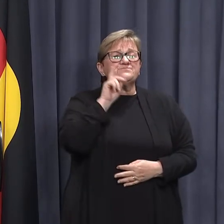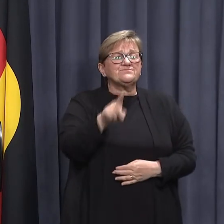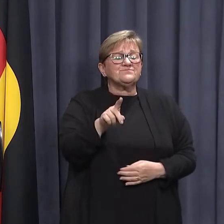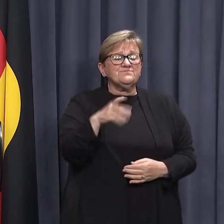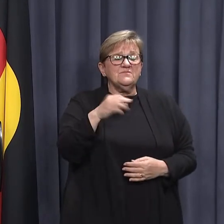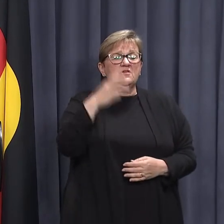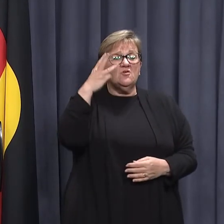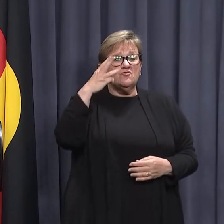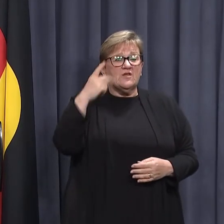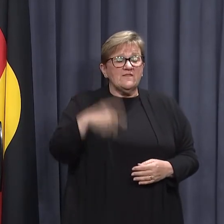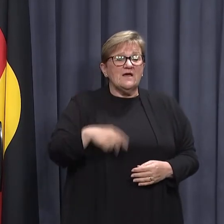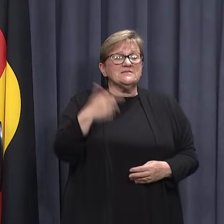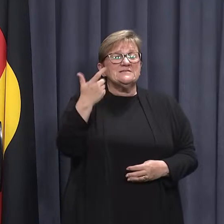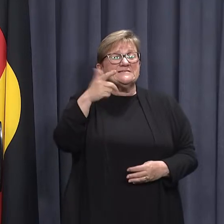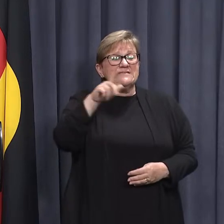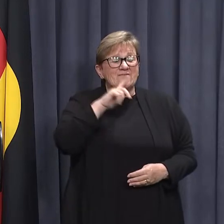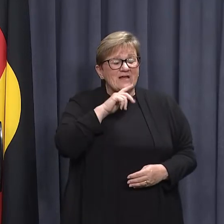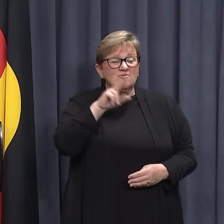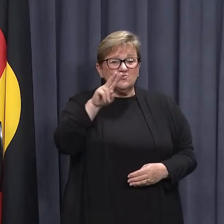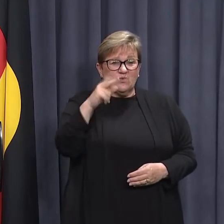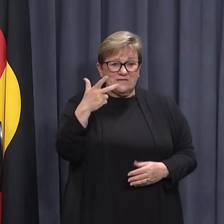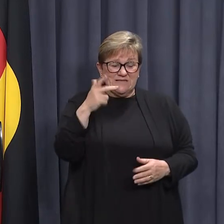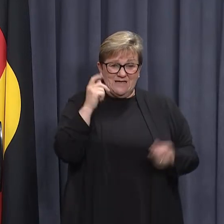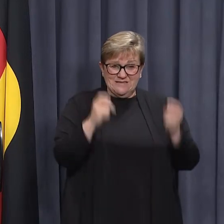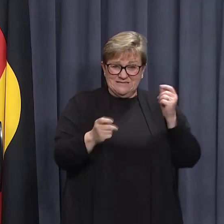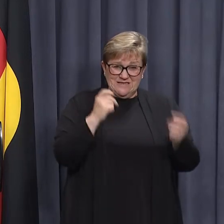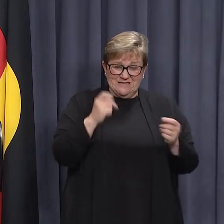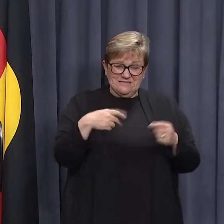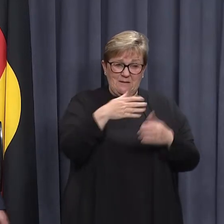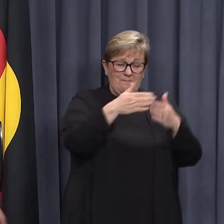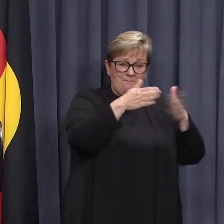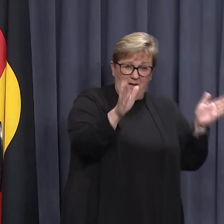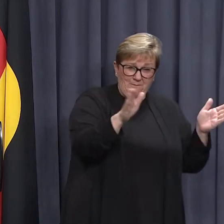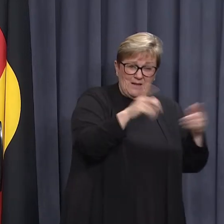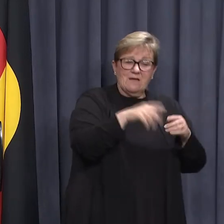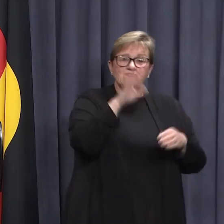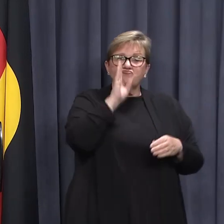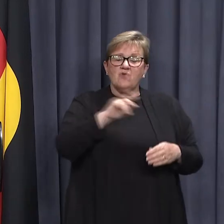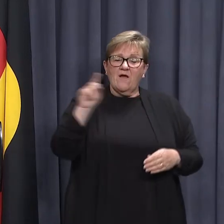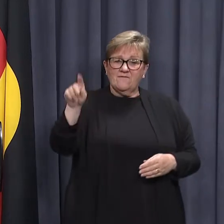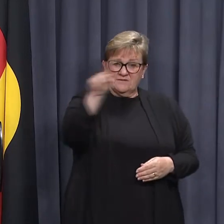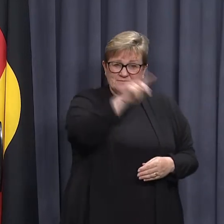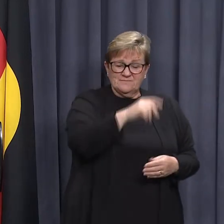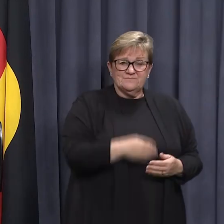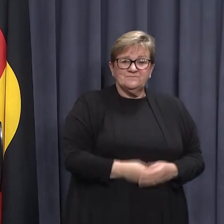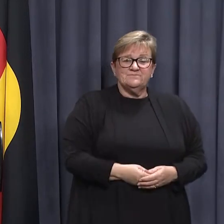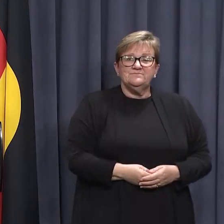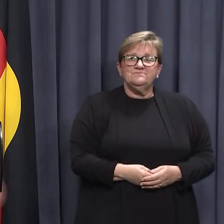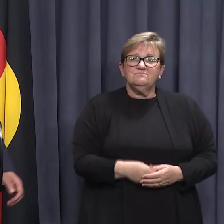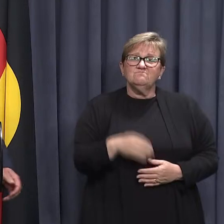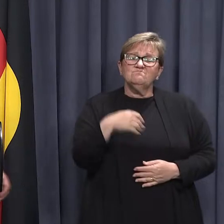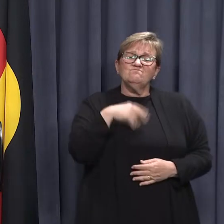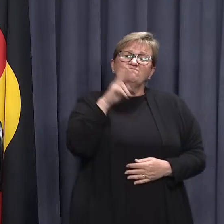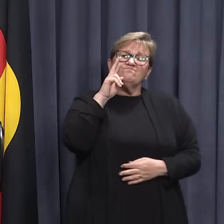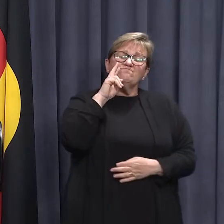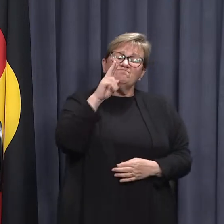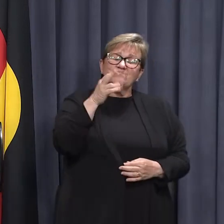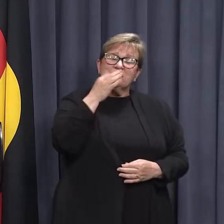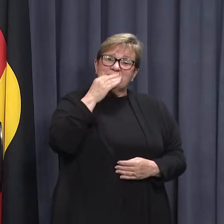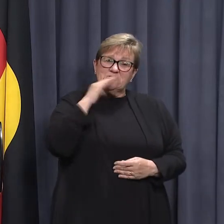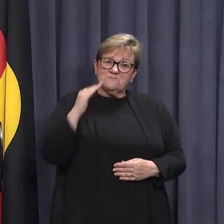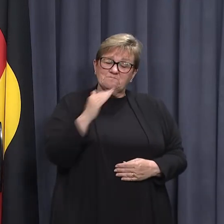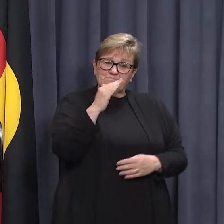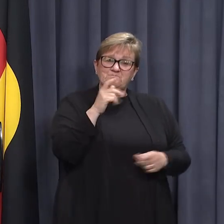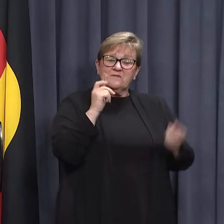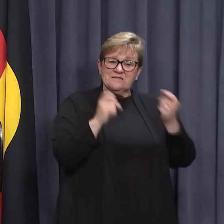undertook 3,728 tests across public and private clinics. We did see a slight increase